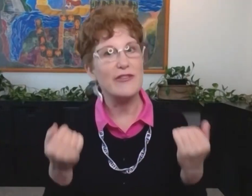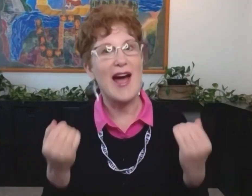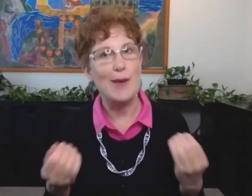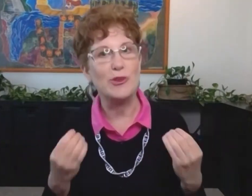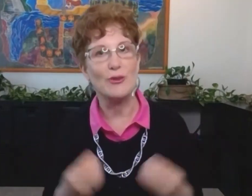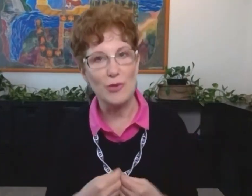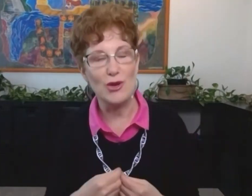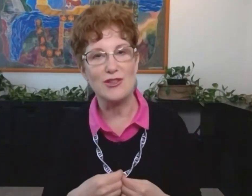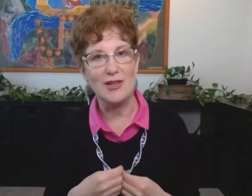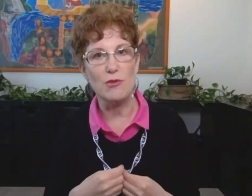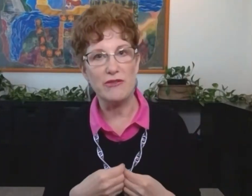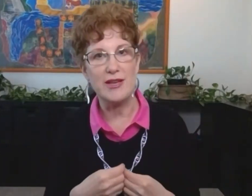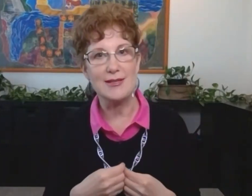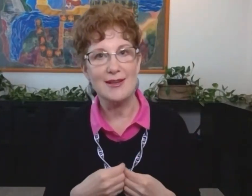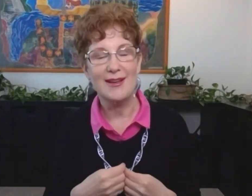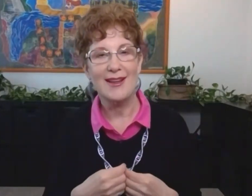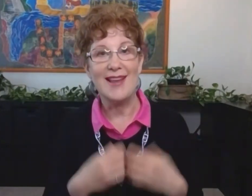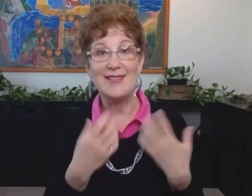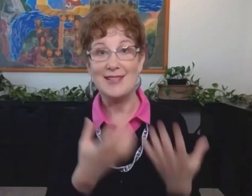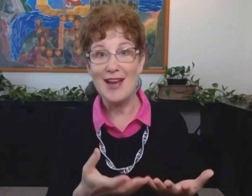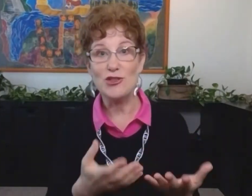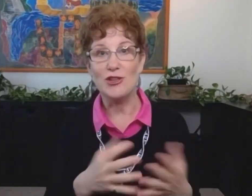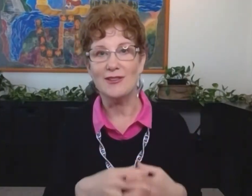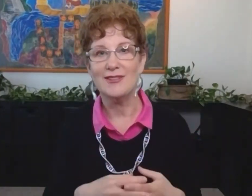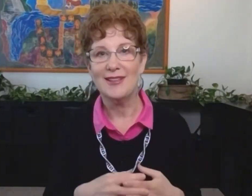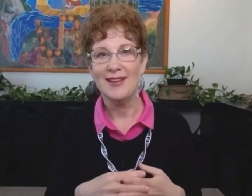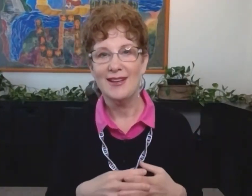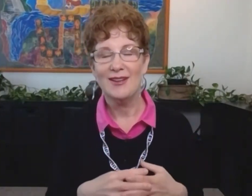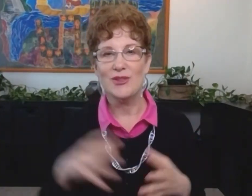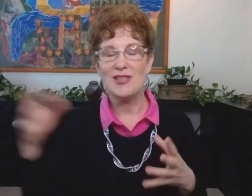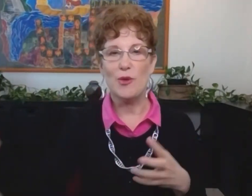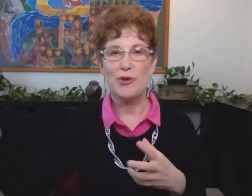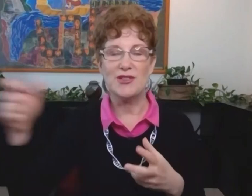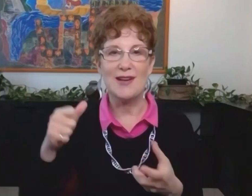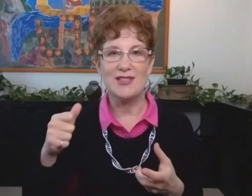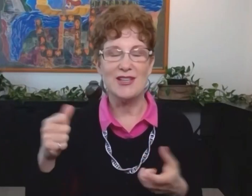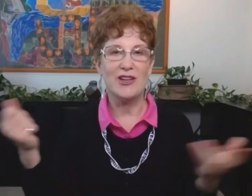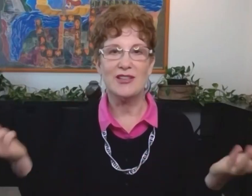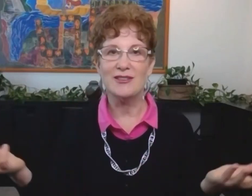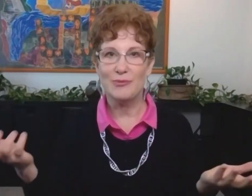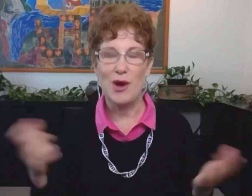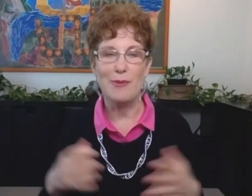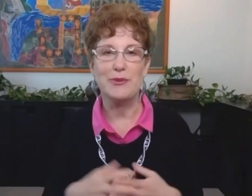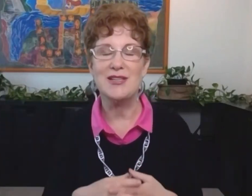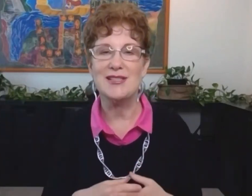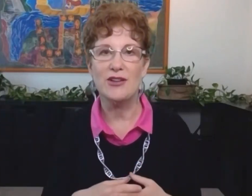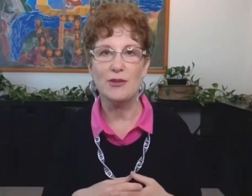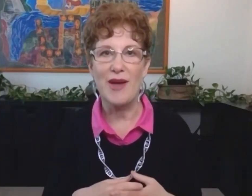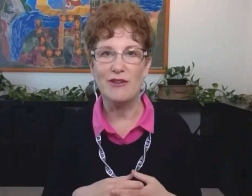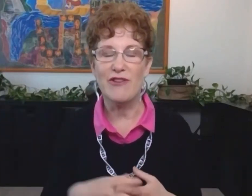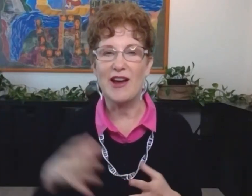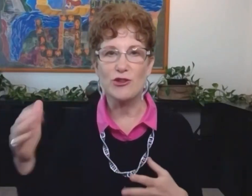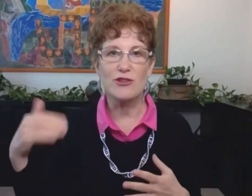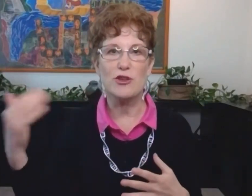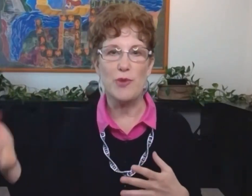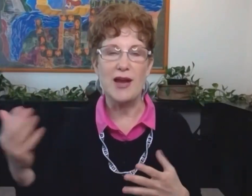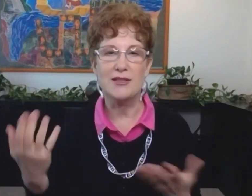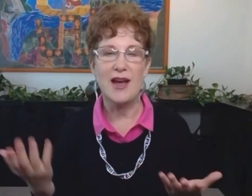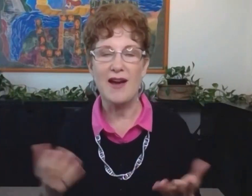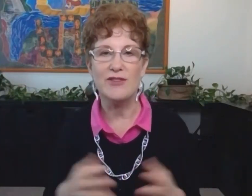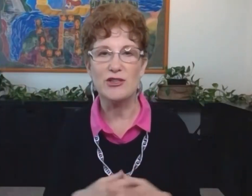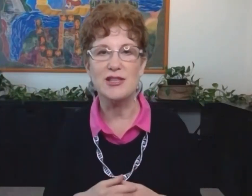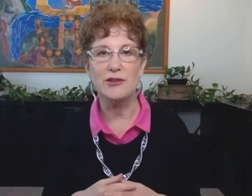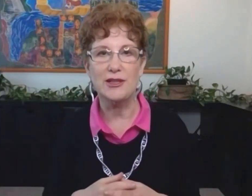saying there are a lot of Apple computers and movies. That's intentional. When someone pulls out cereal, probably cereal manufacturers